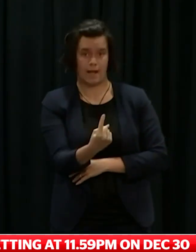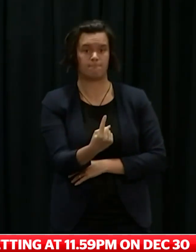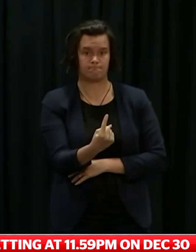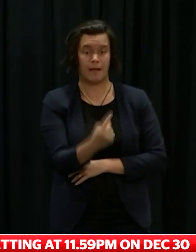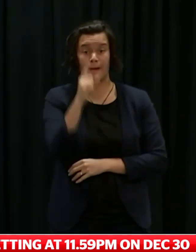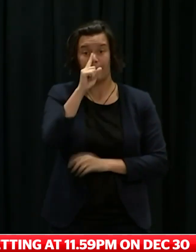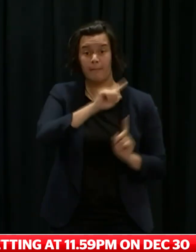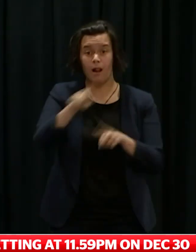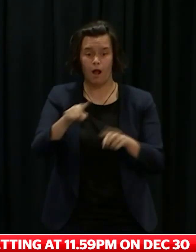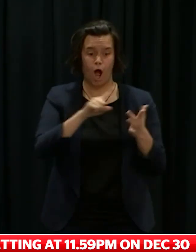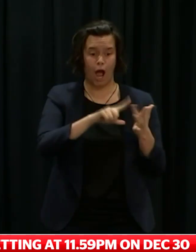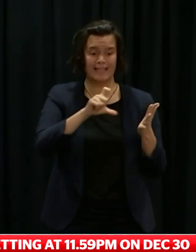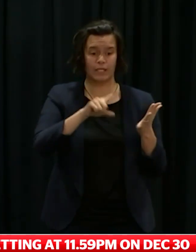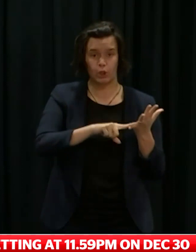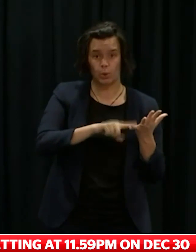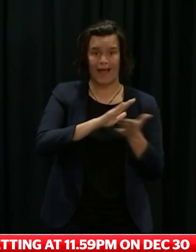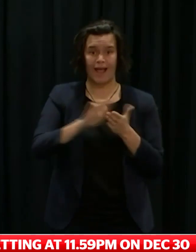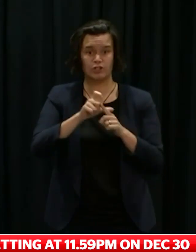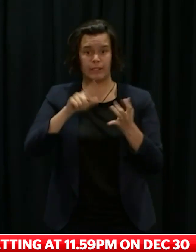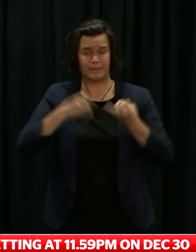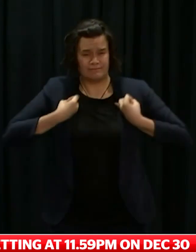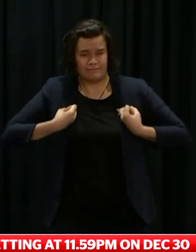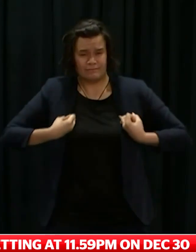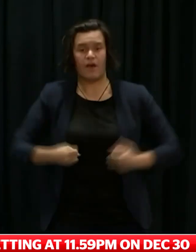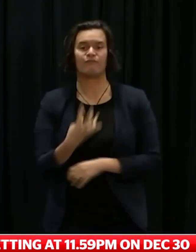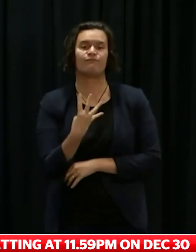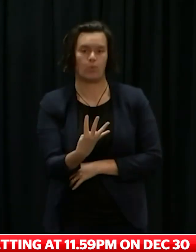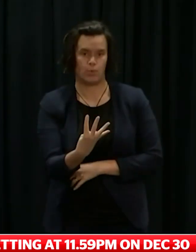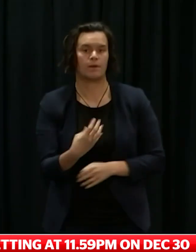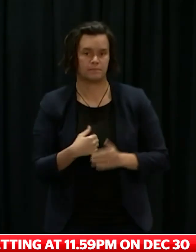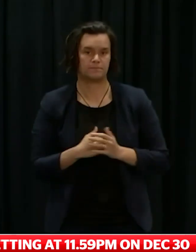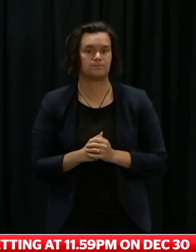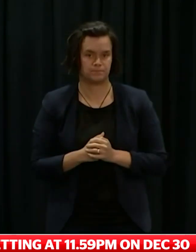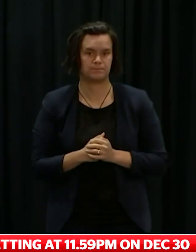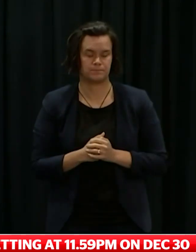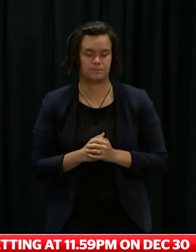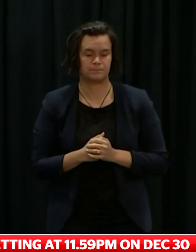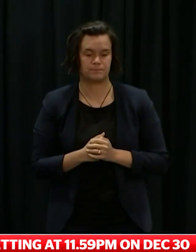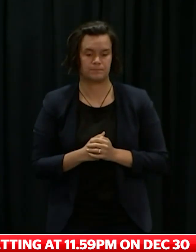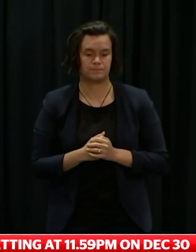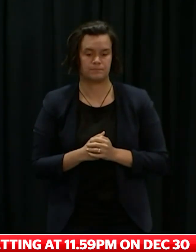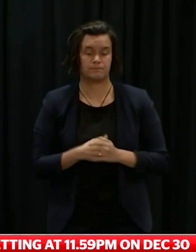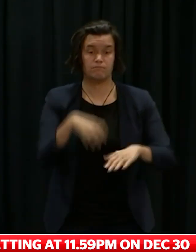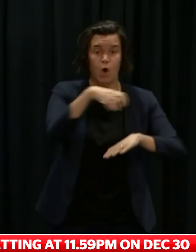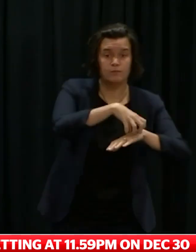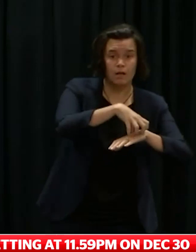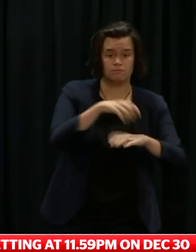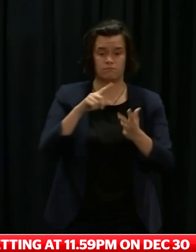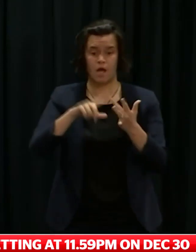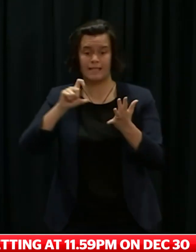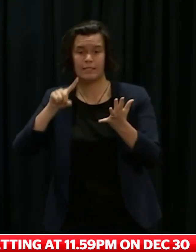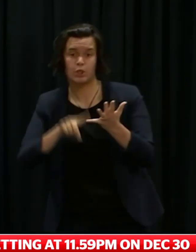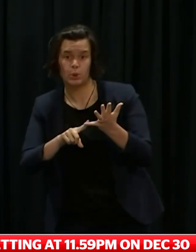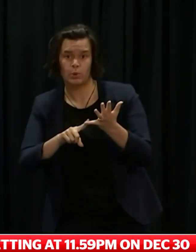dependency unit. Case numbers, new hospitalisations and new cases in ICU are all running slightly under the levels